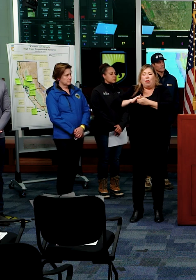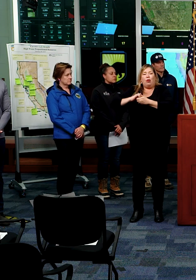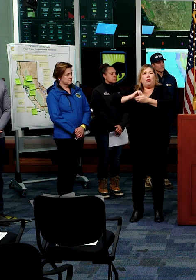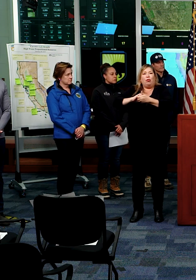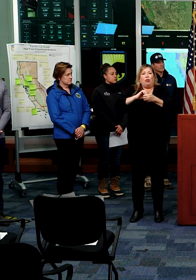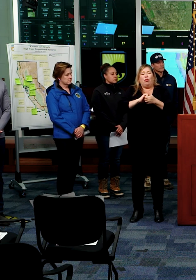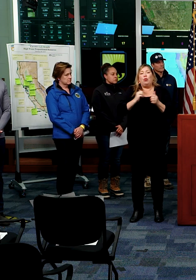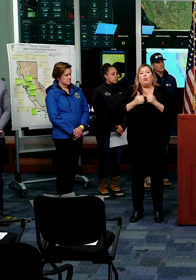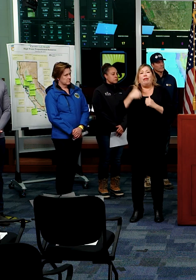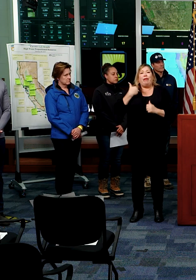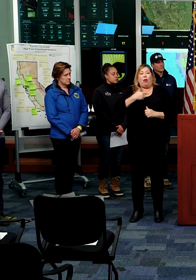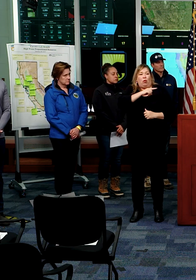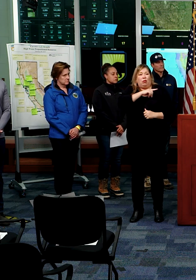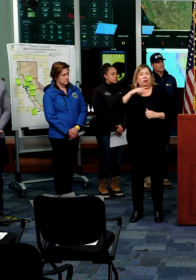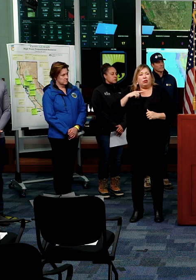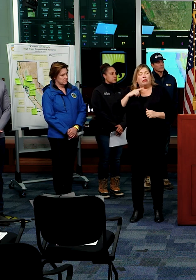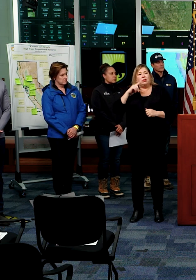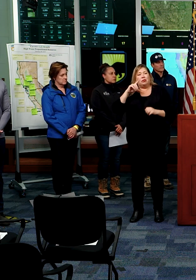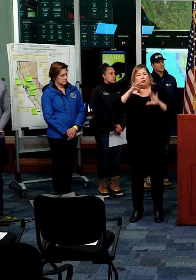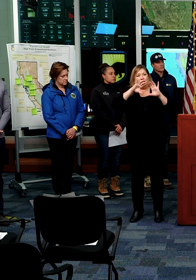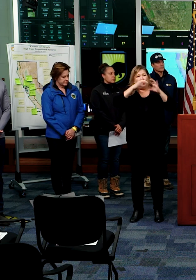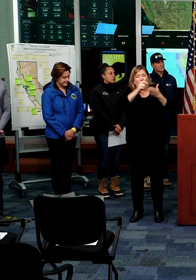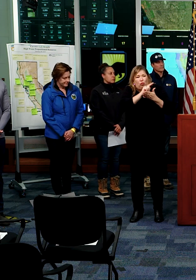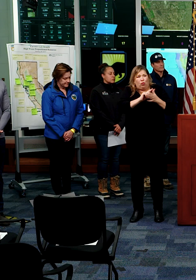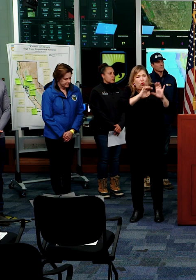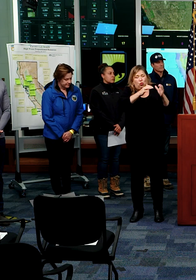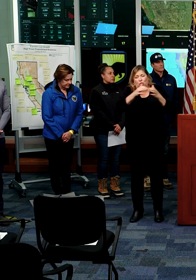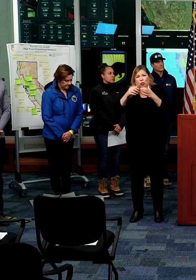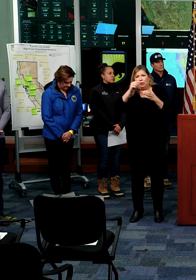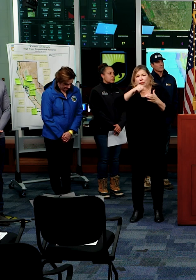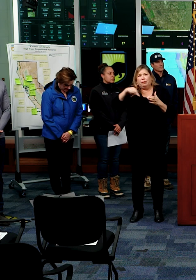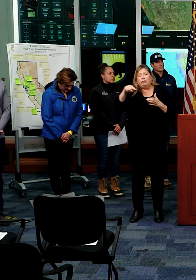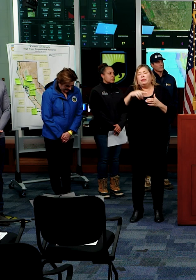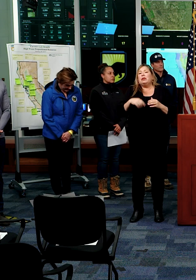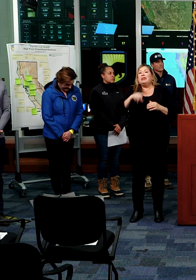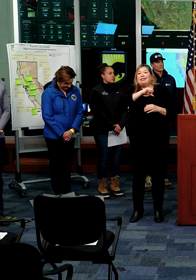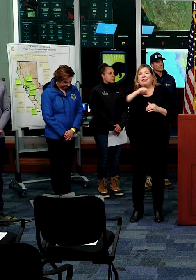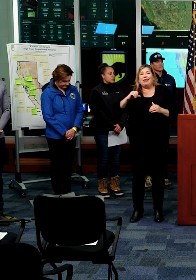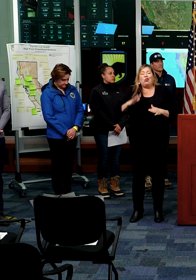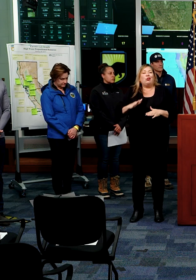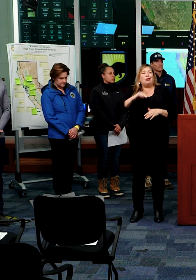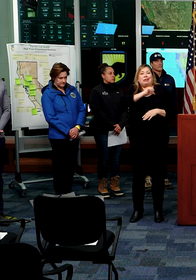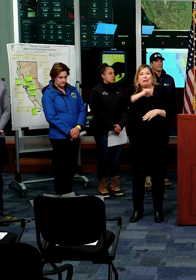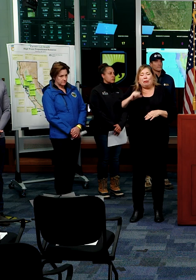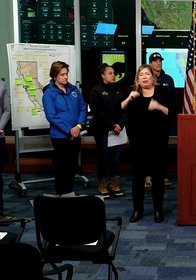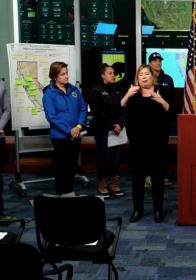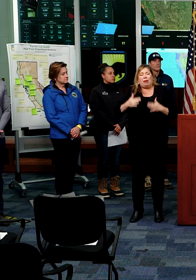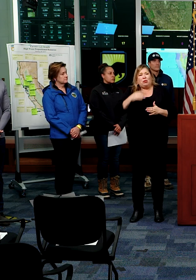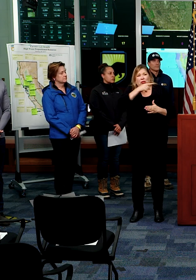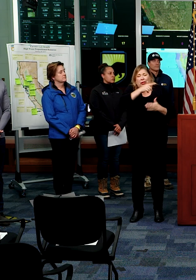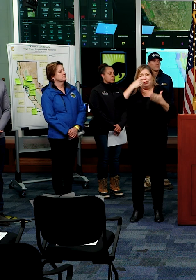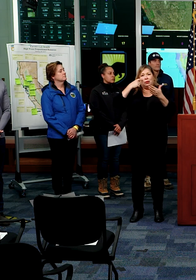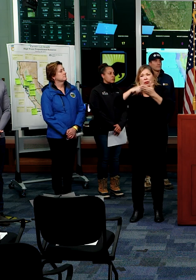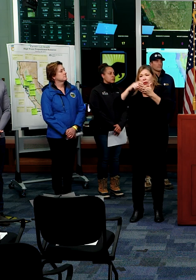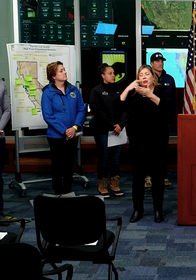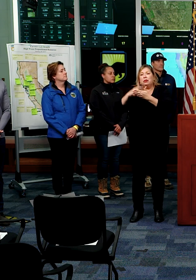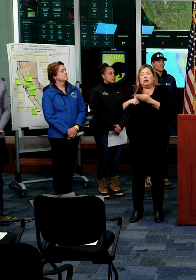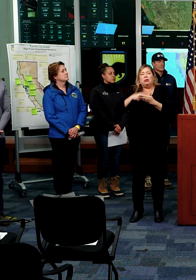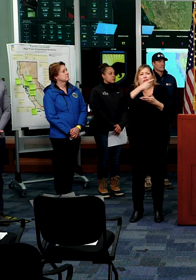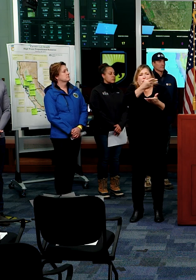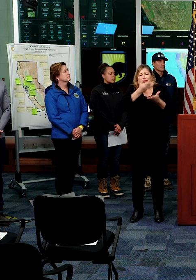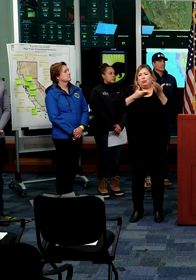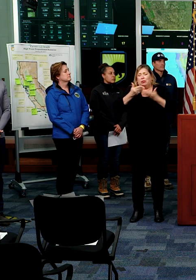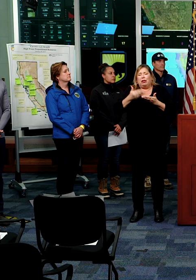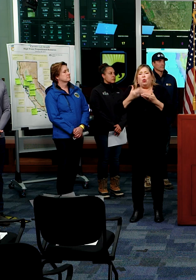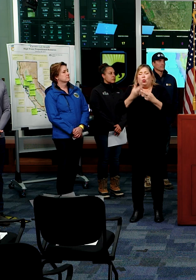our legislature in terms of their recognition of these challenges and the resources, uh, they have provided the